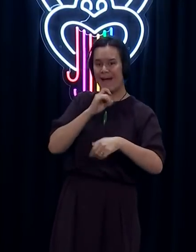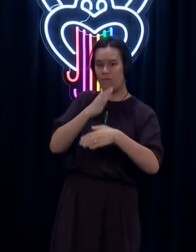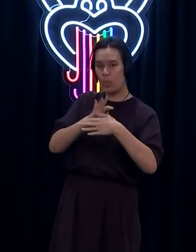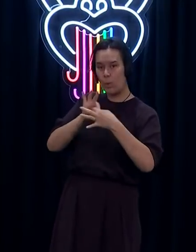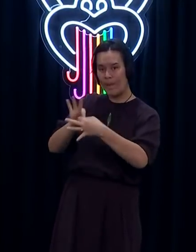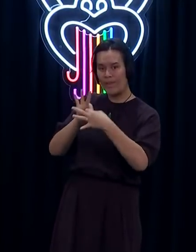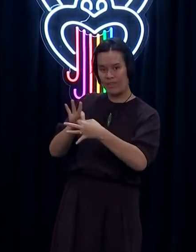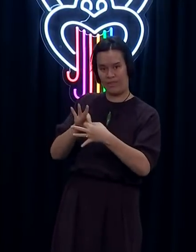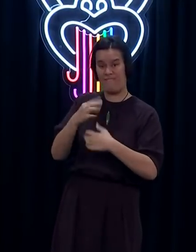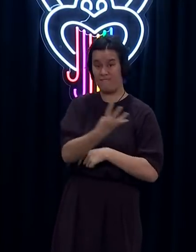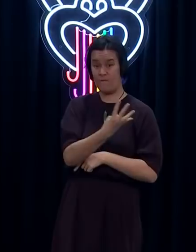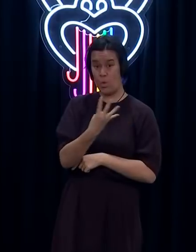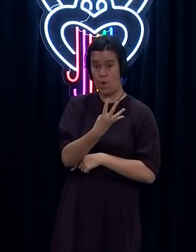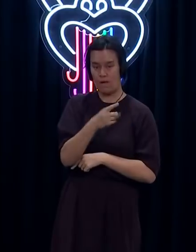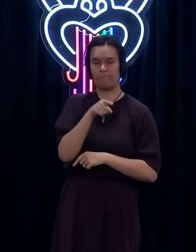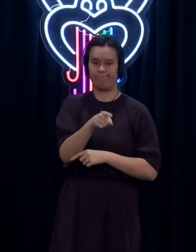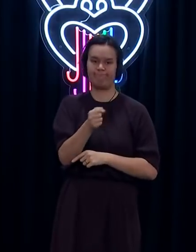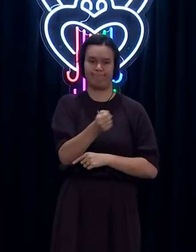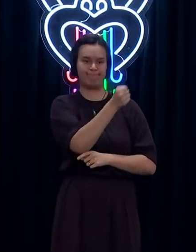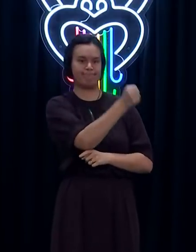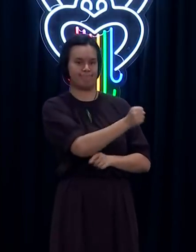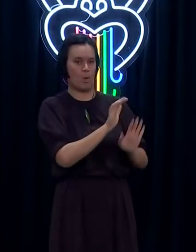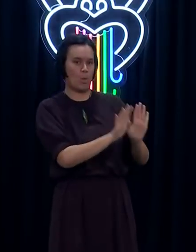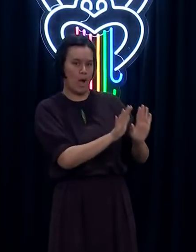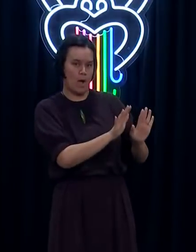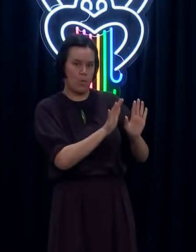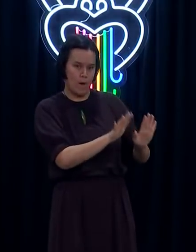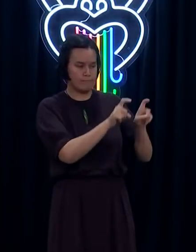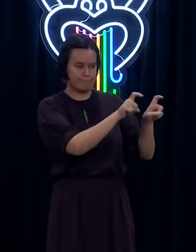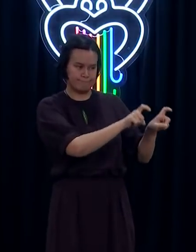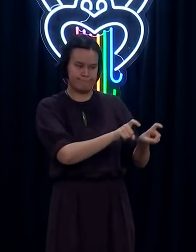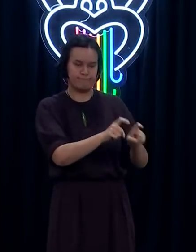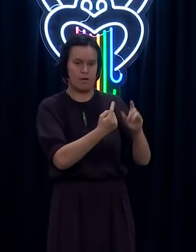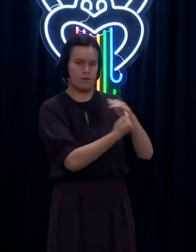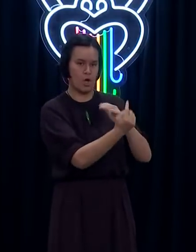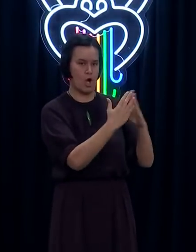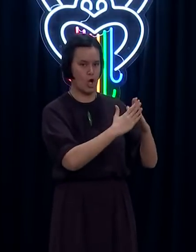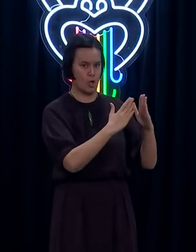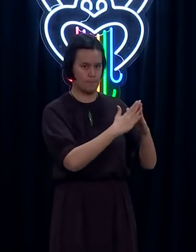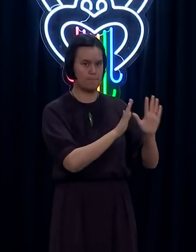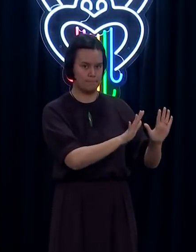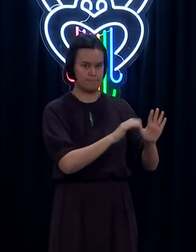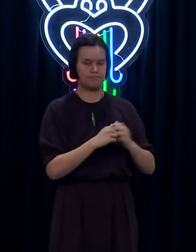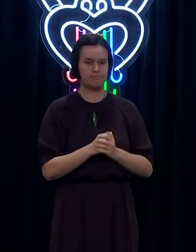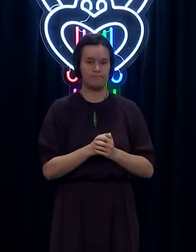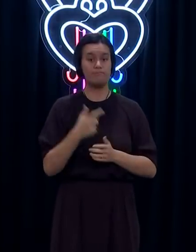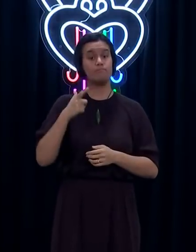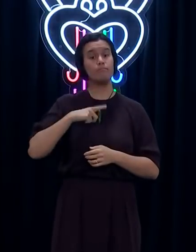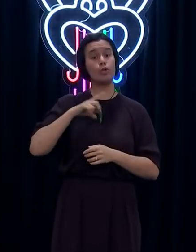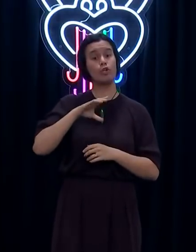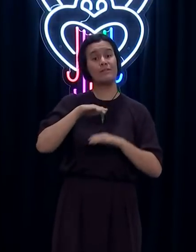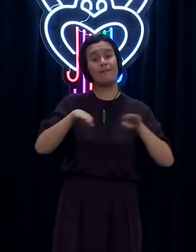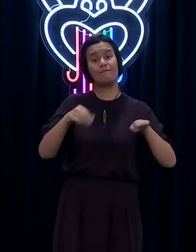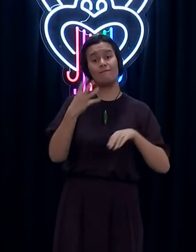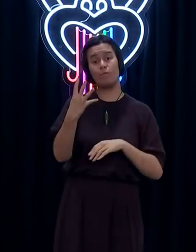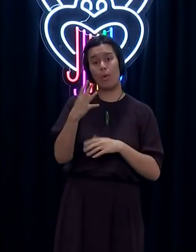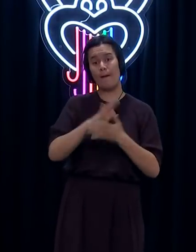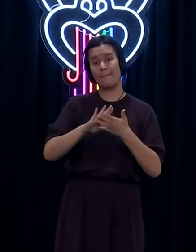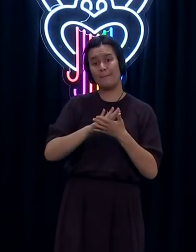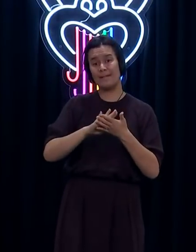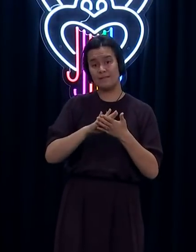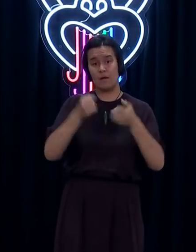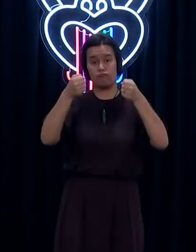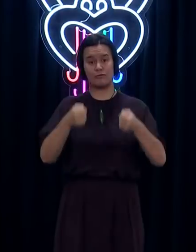Corrections have advised that as the prison is closed to all visitors, only essential staff were on site. Five corrections